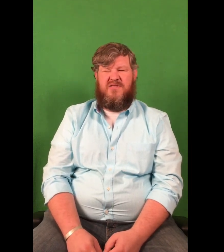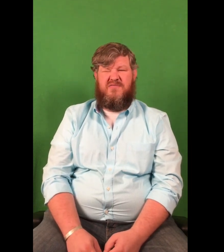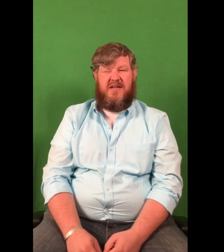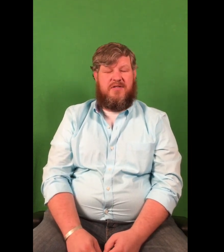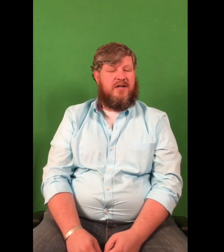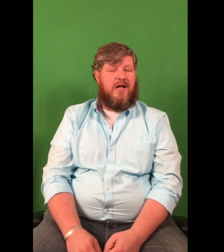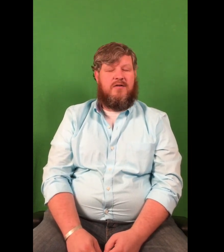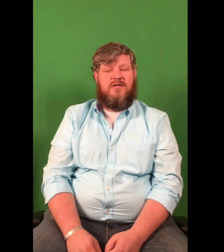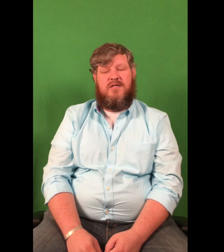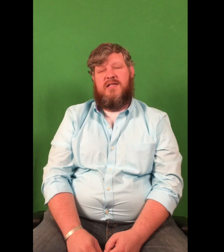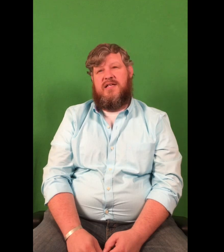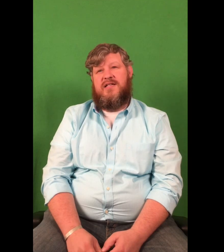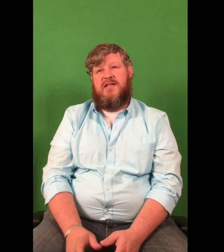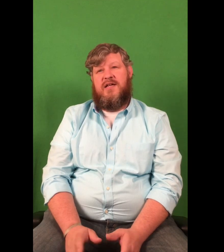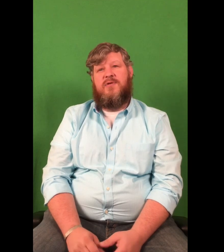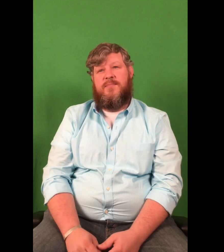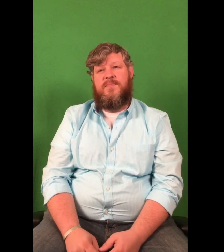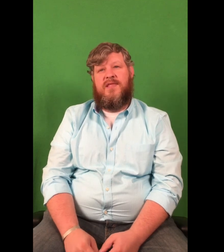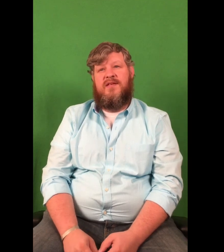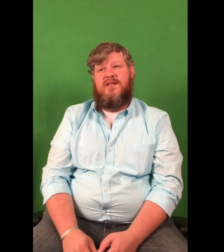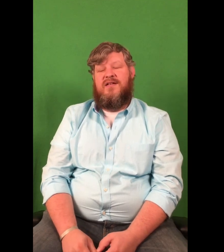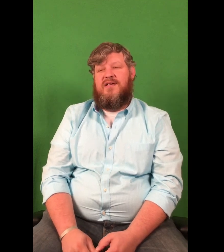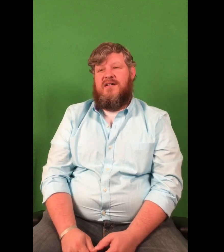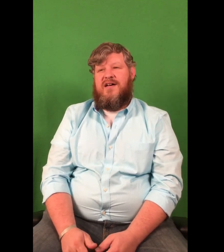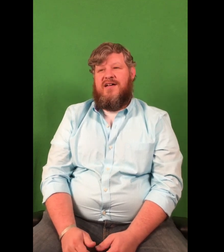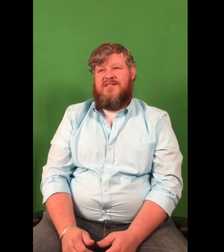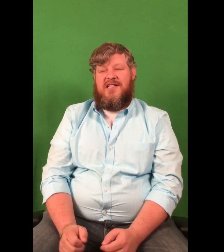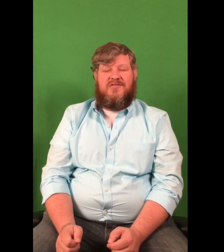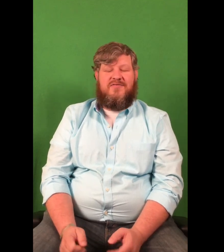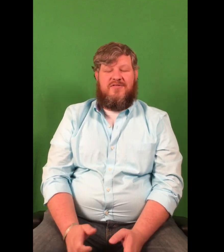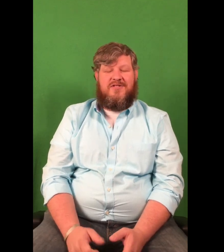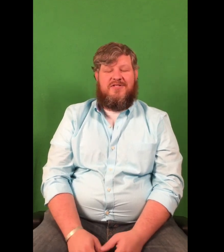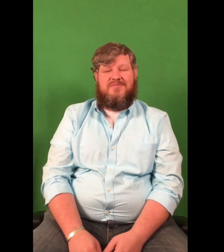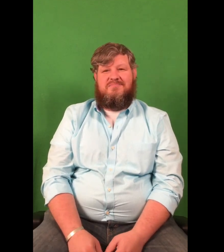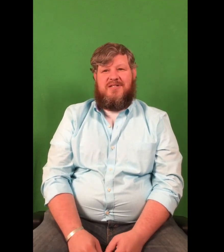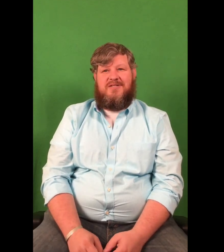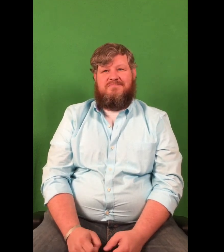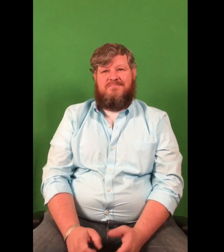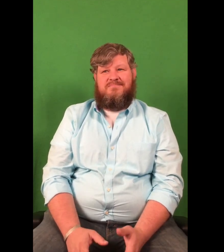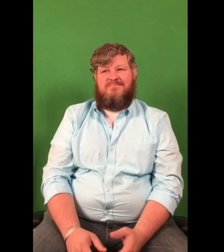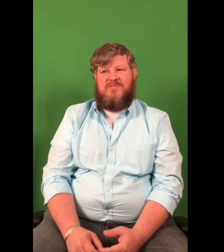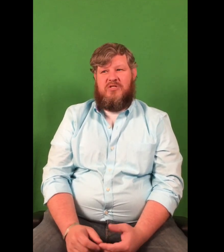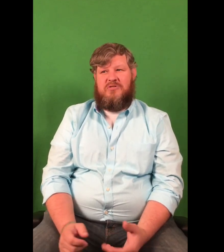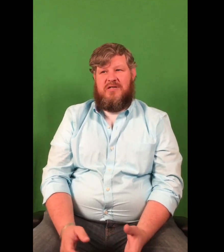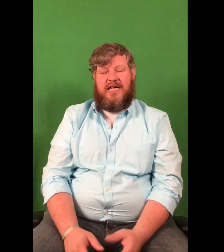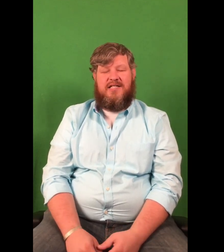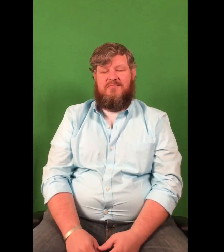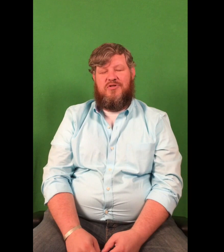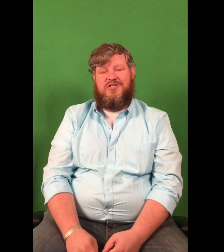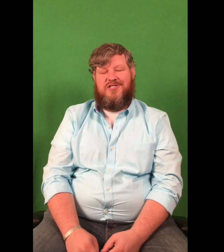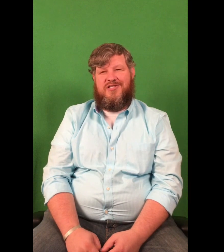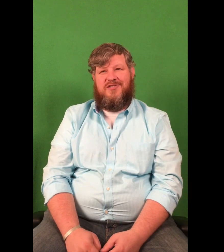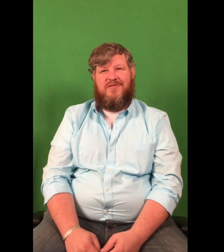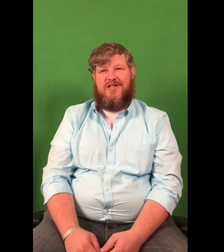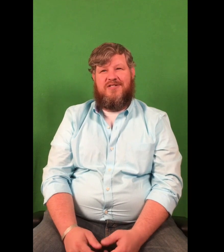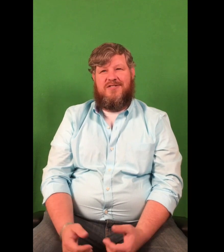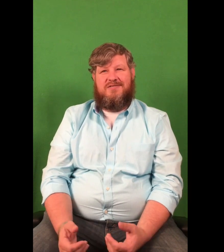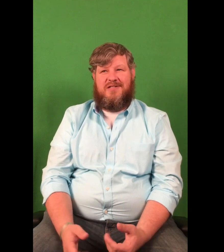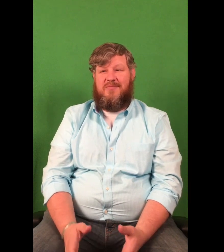with a family dollar or something like that, down that way. And so that was the first, you know, I guess, emergence in the fires because it came